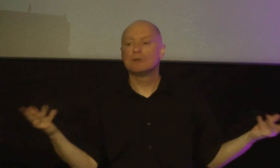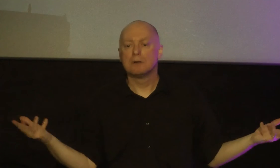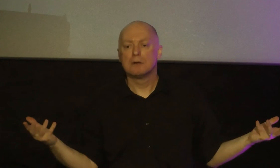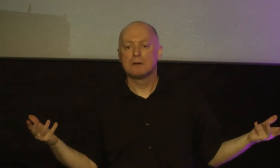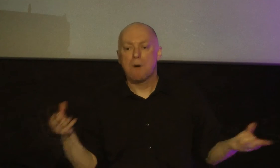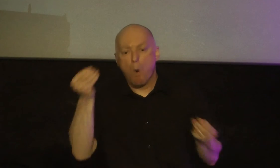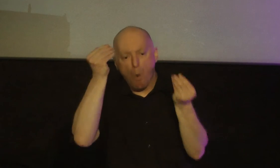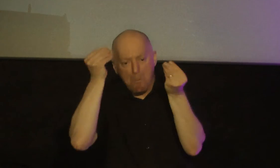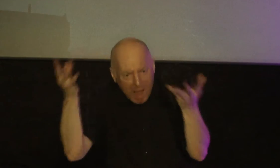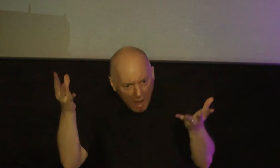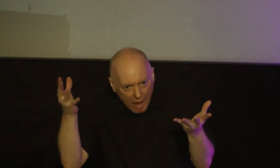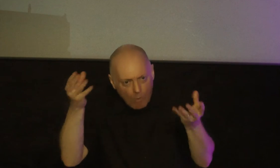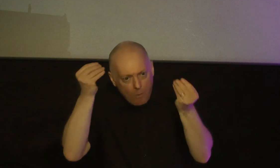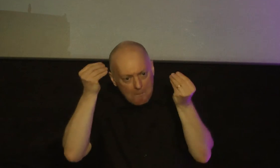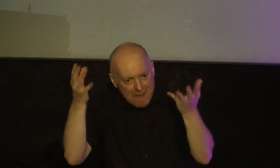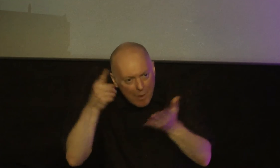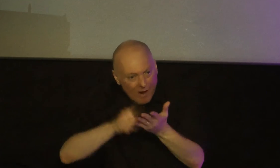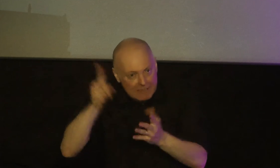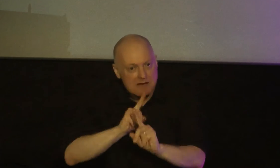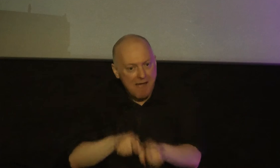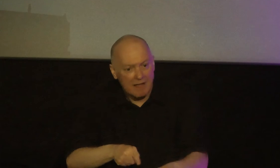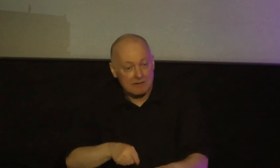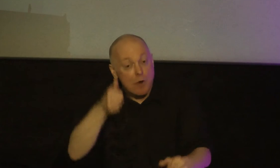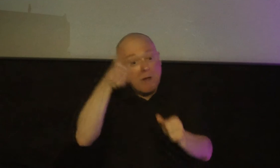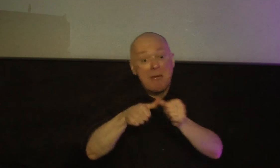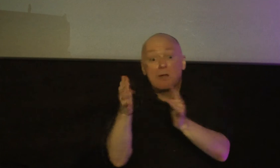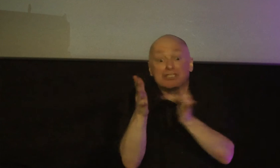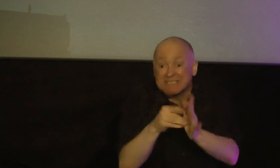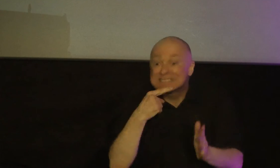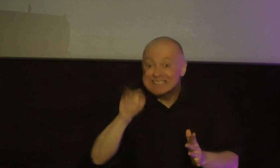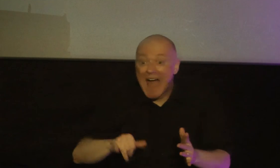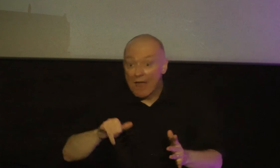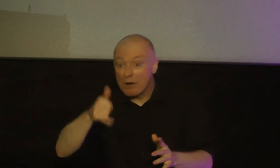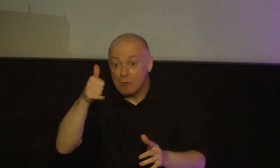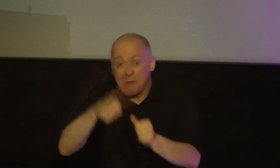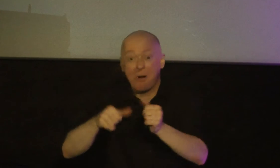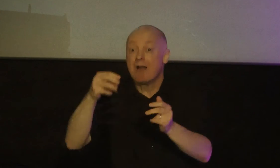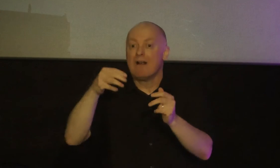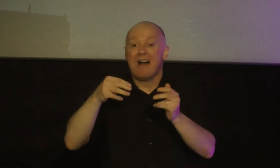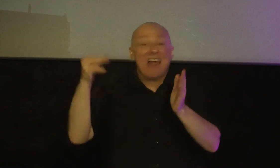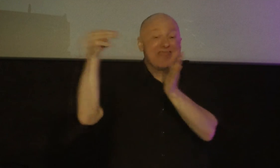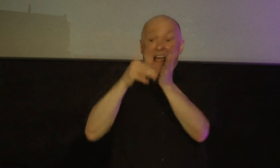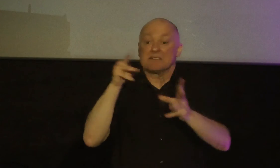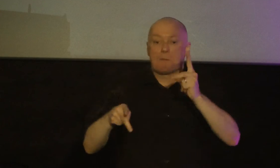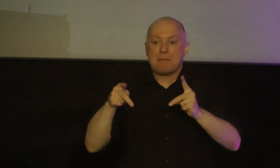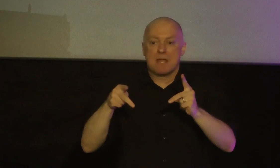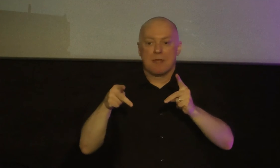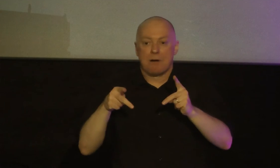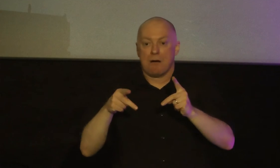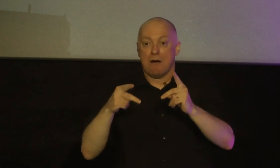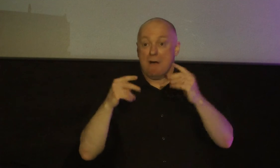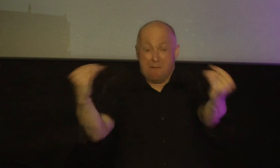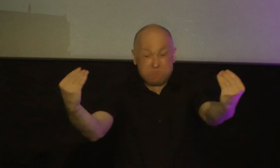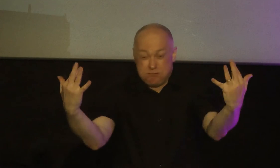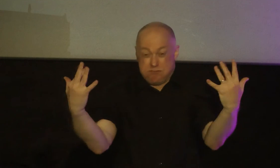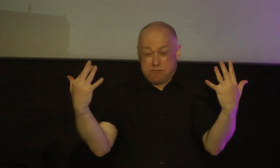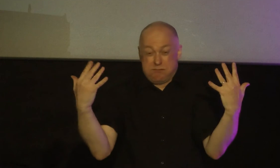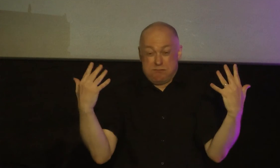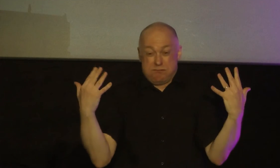obey what i command remember when jesus said that remember thousands of people were surrounding him and he looked around he knew some